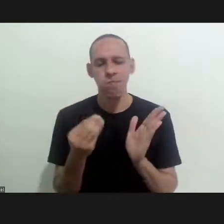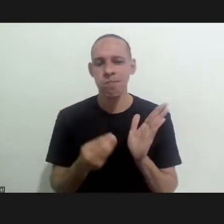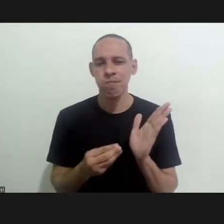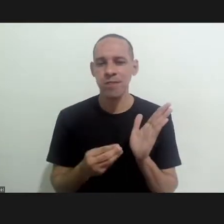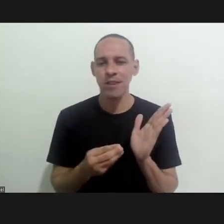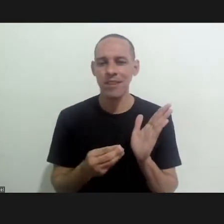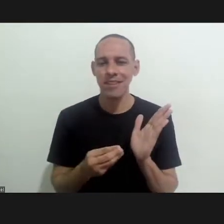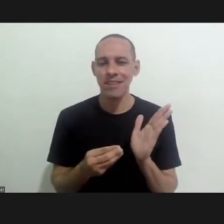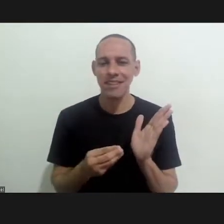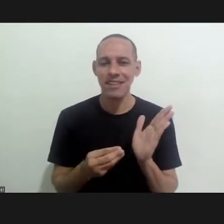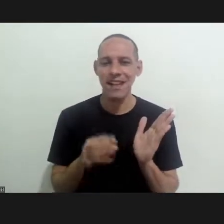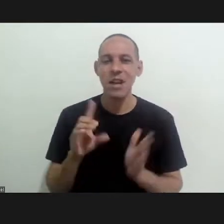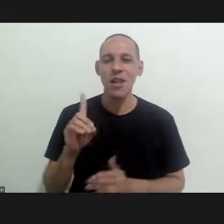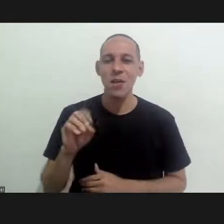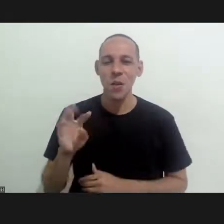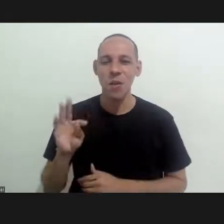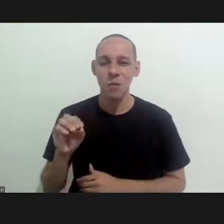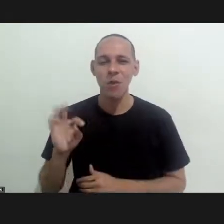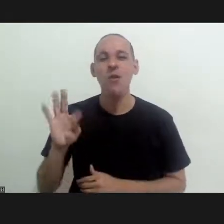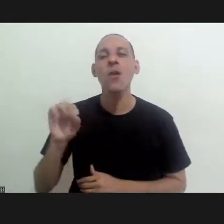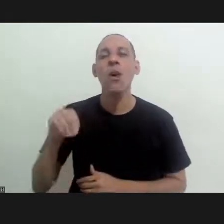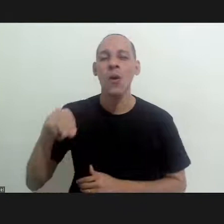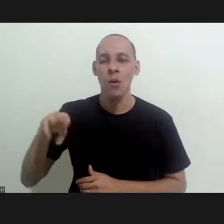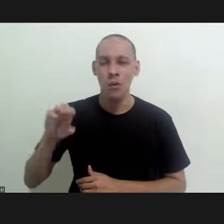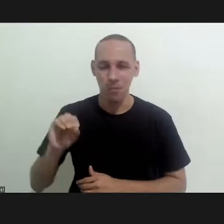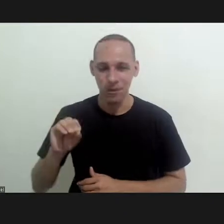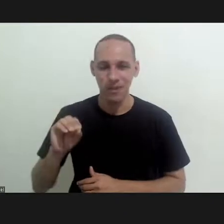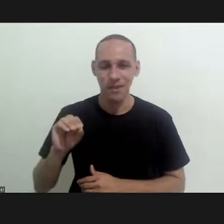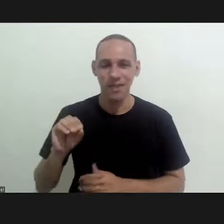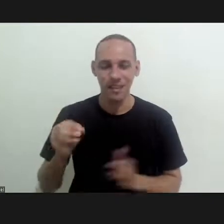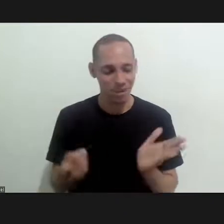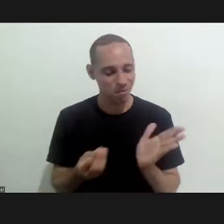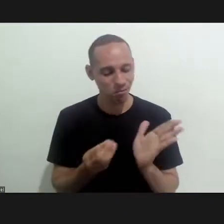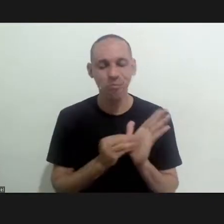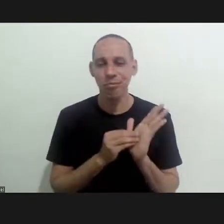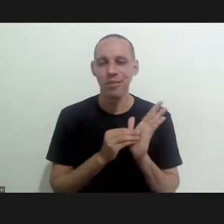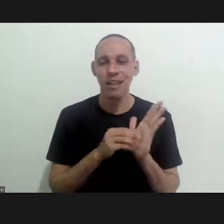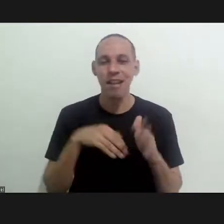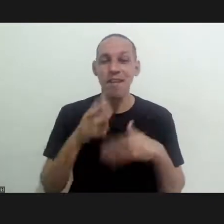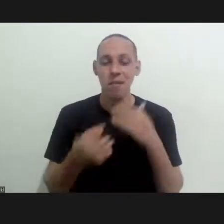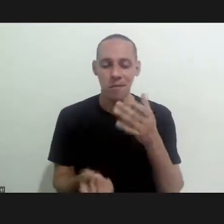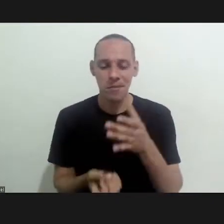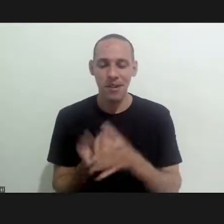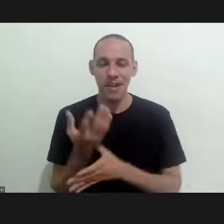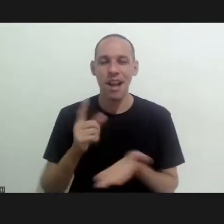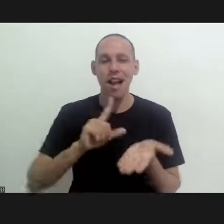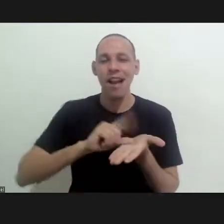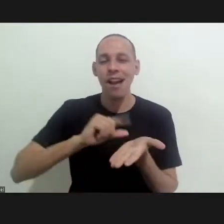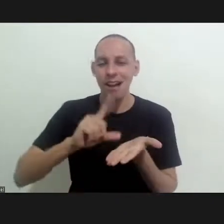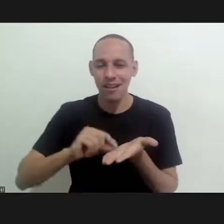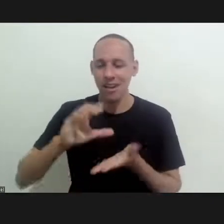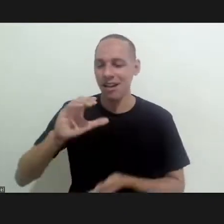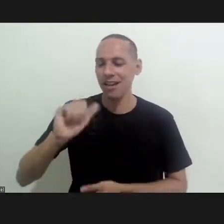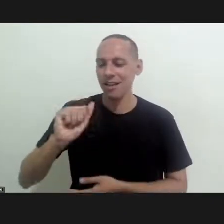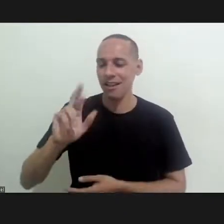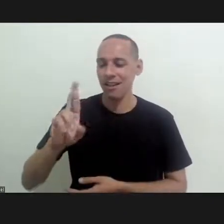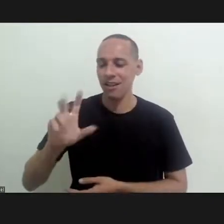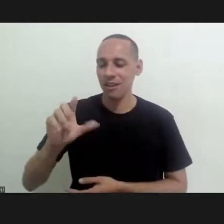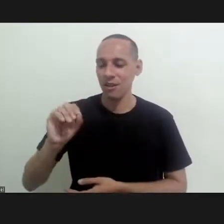will be part of that autonomous volume as it was called at the time in which we would later